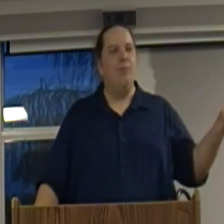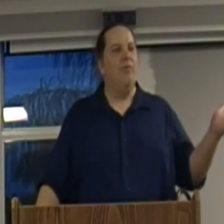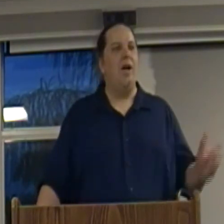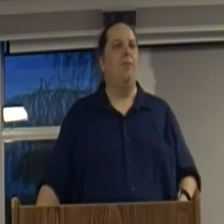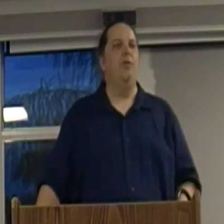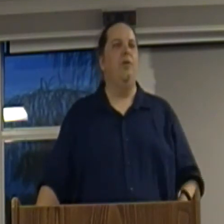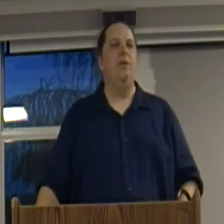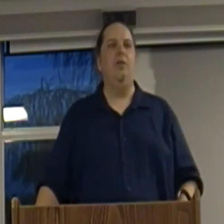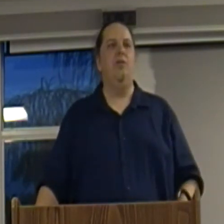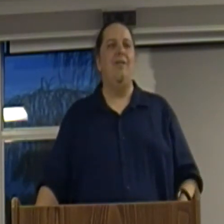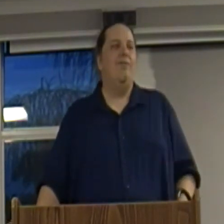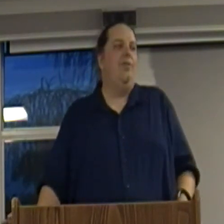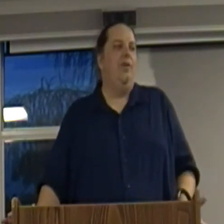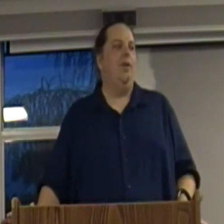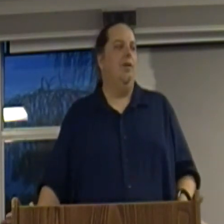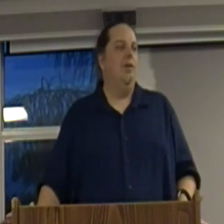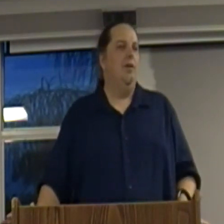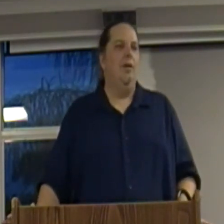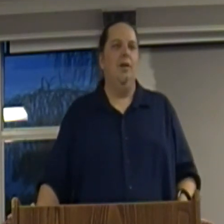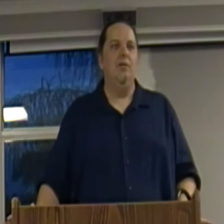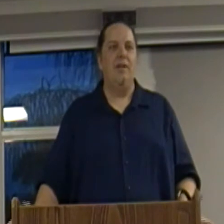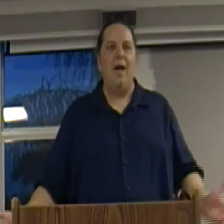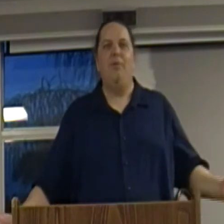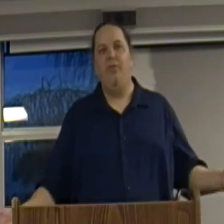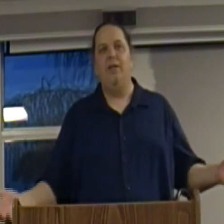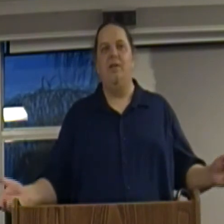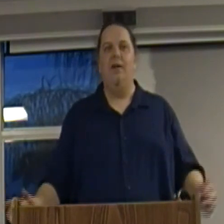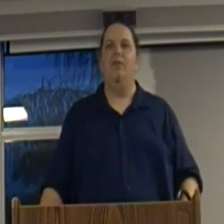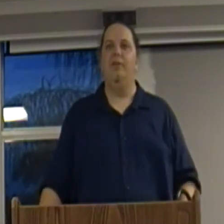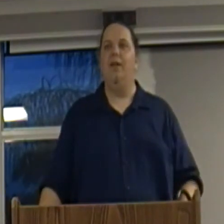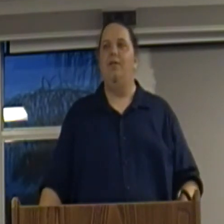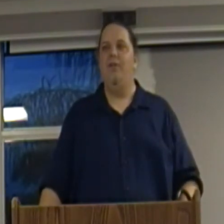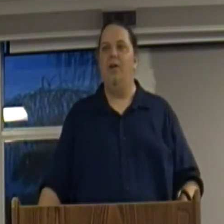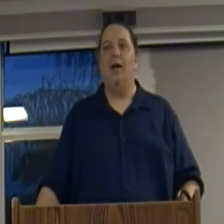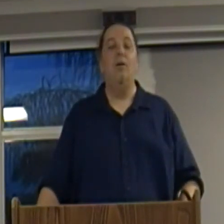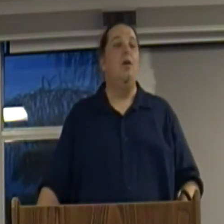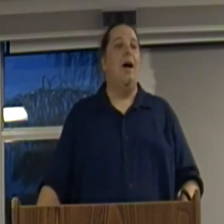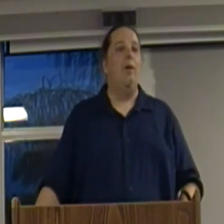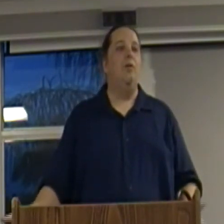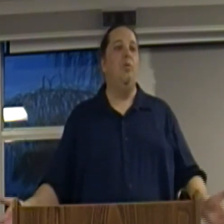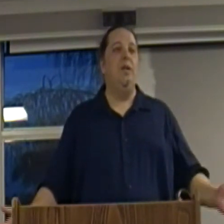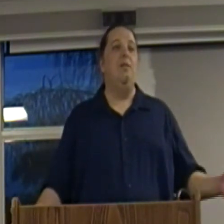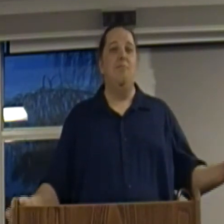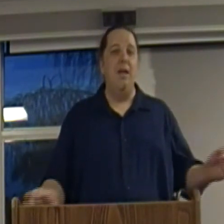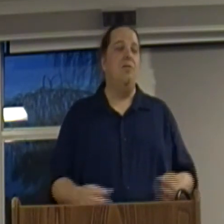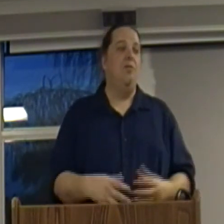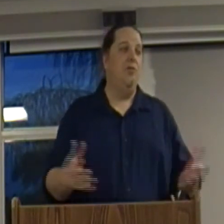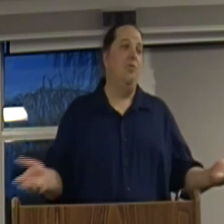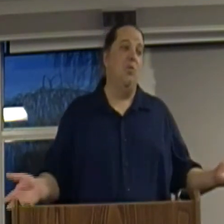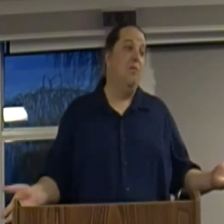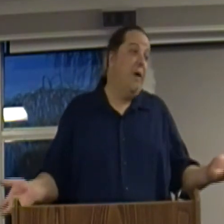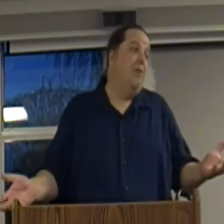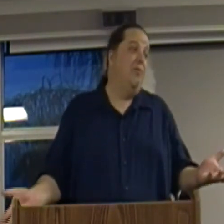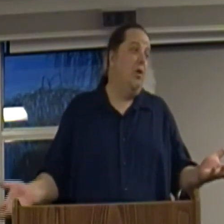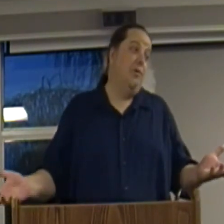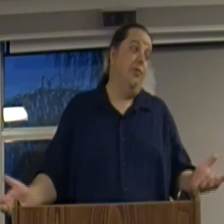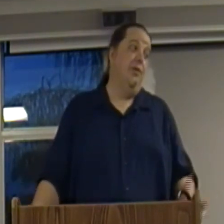Chamber of Commerce Committees in every city, you know, the capitalists get together and they figure out, how can we make the system work better for us?